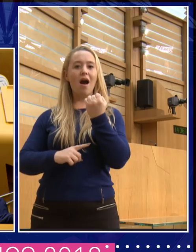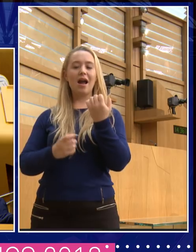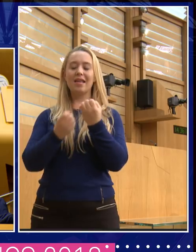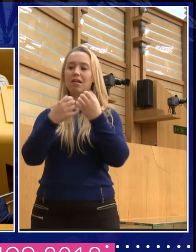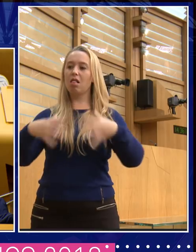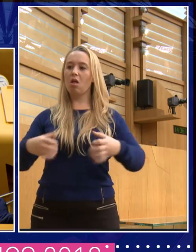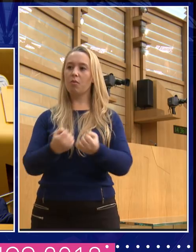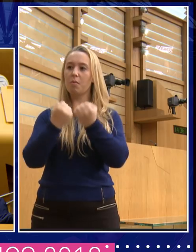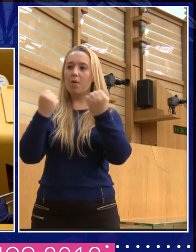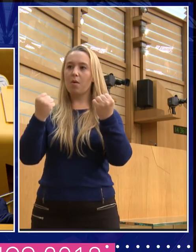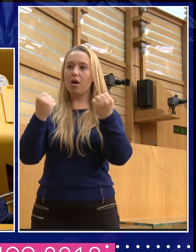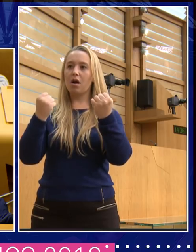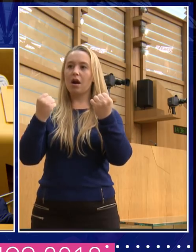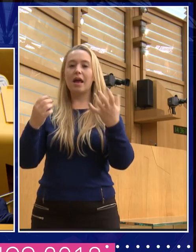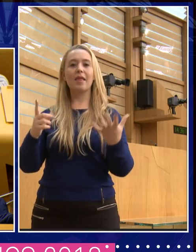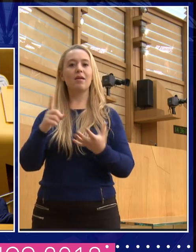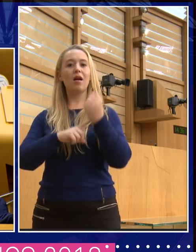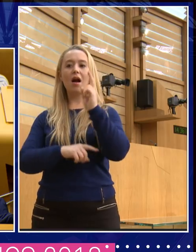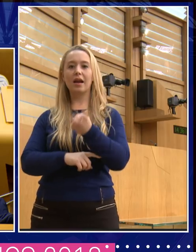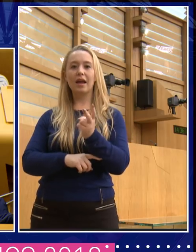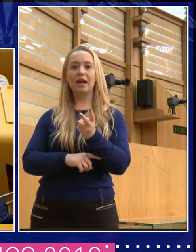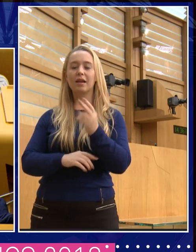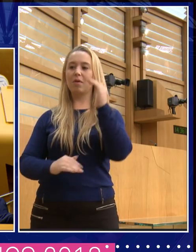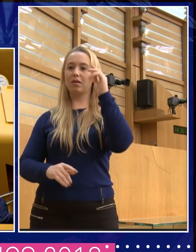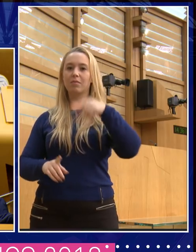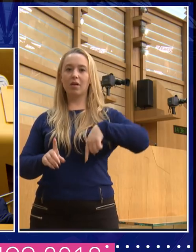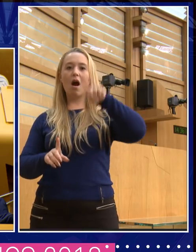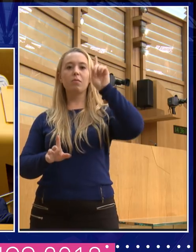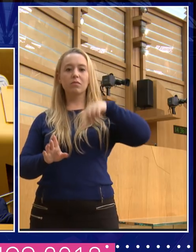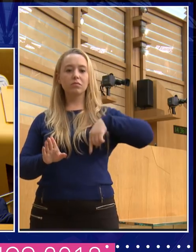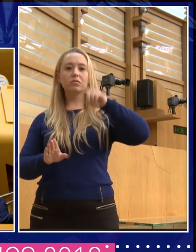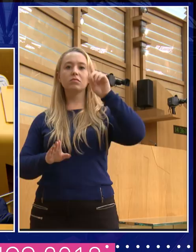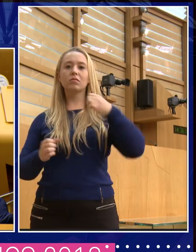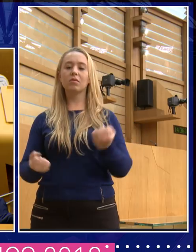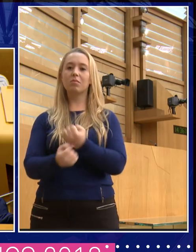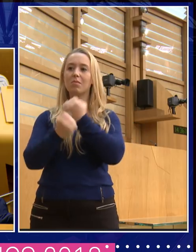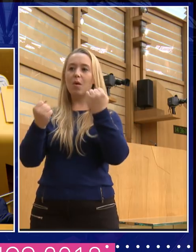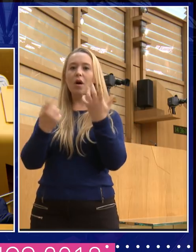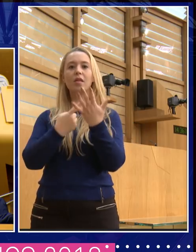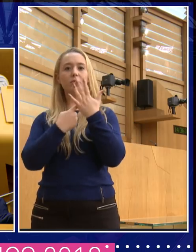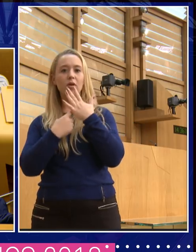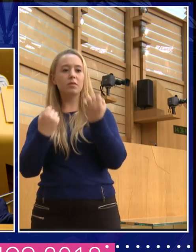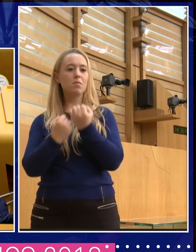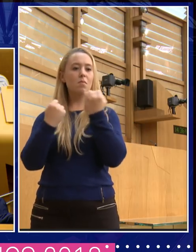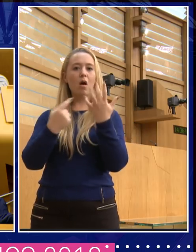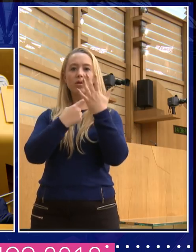regaining power in their monasteries, nunneries, whatever. And then it being pushed back, and thinking